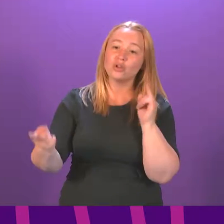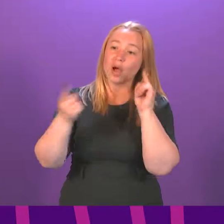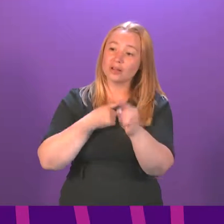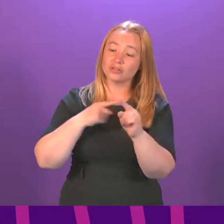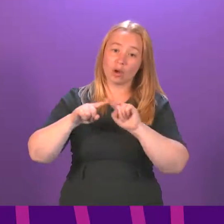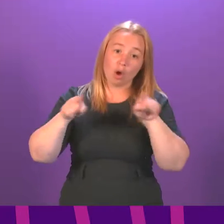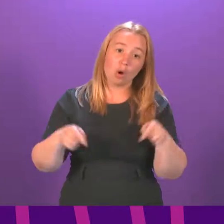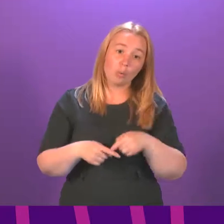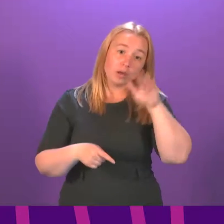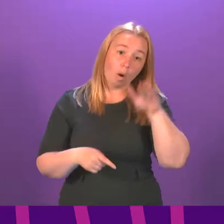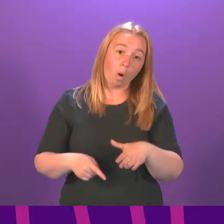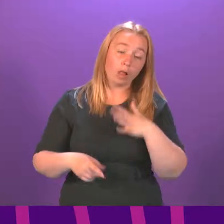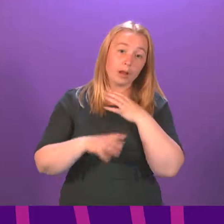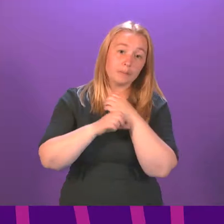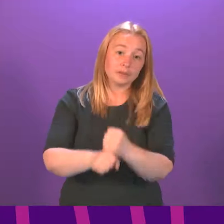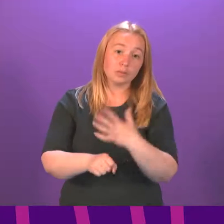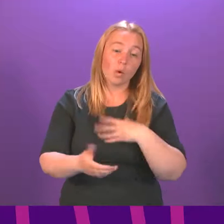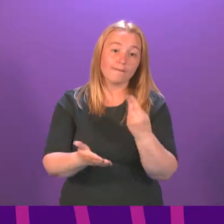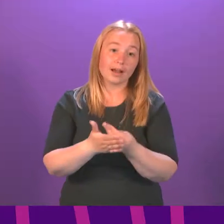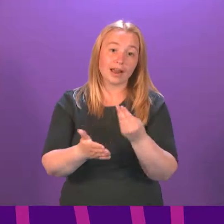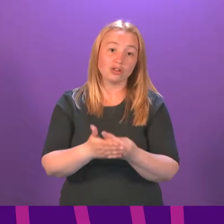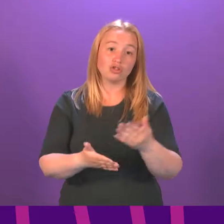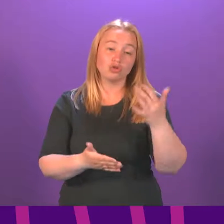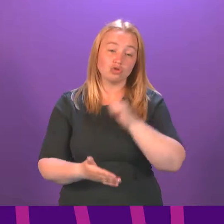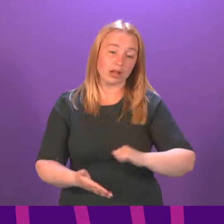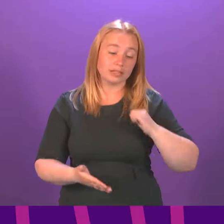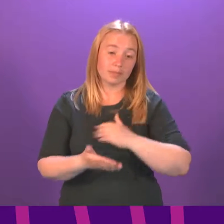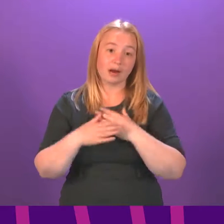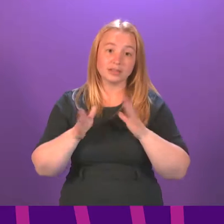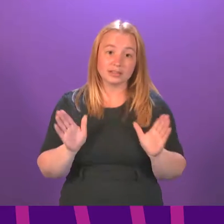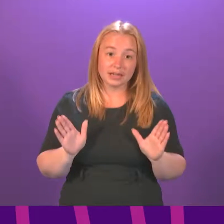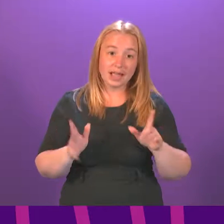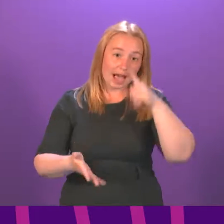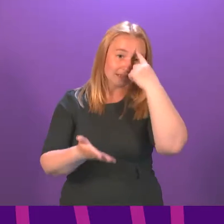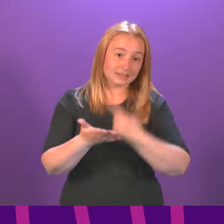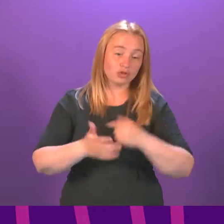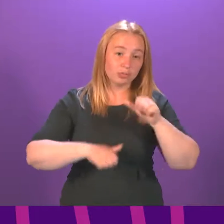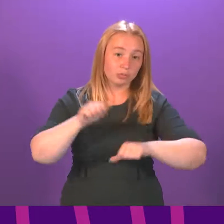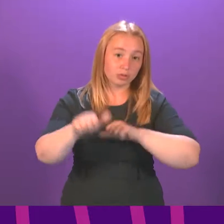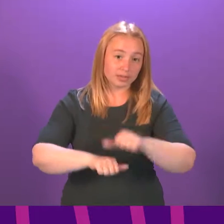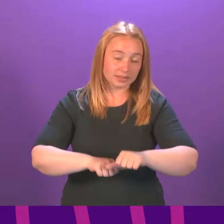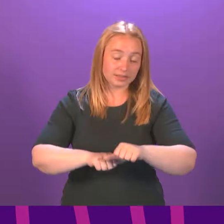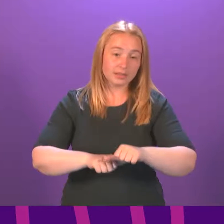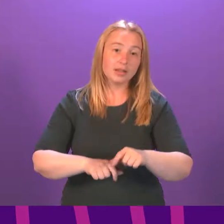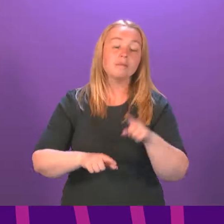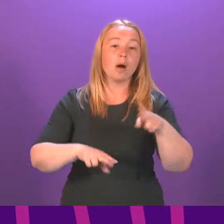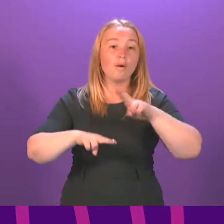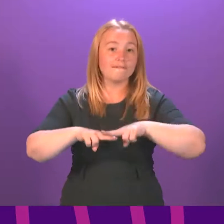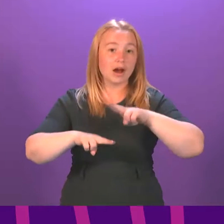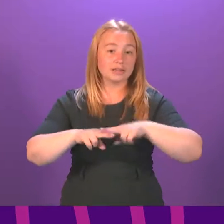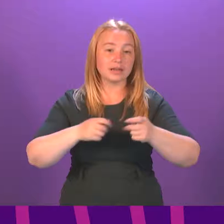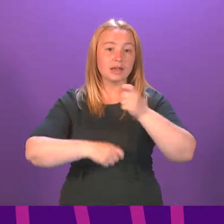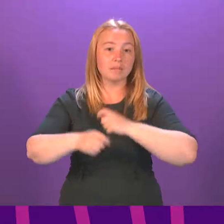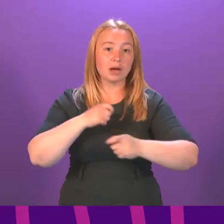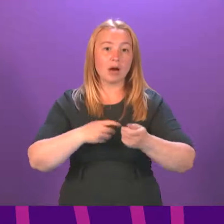share our commitment to financial transparency and, indeed, the decision-making processes behind that. But when Ferguson Marine fell into administration in